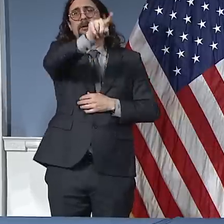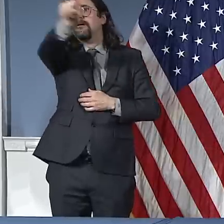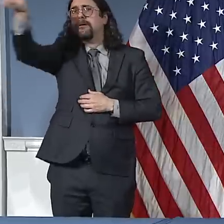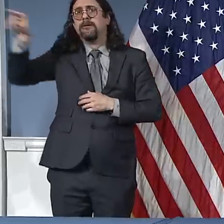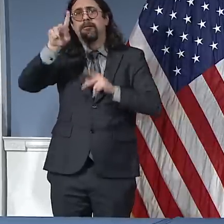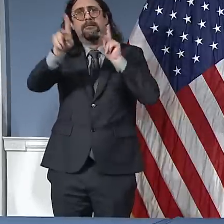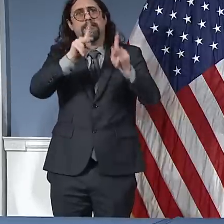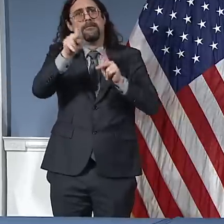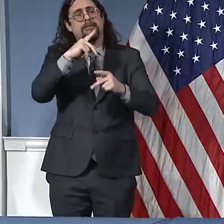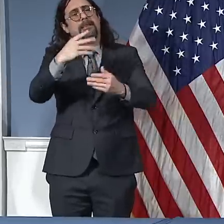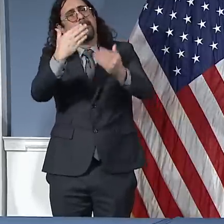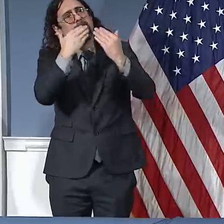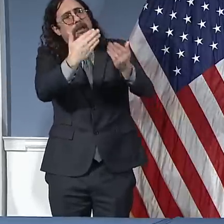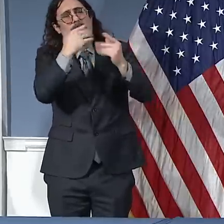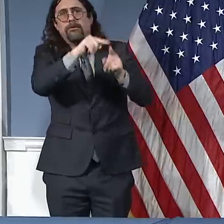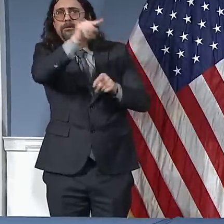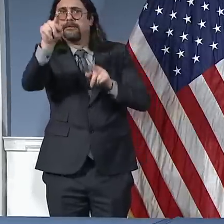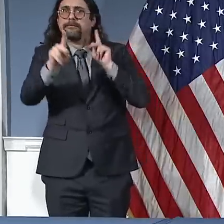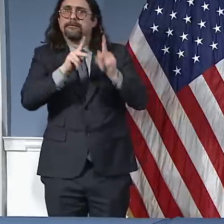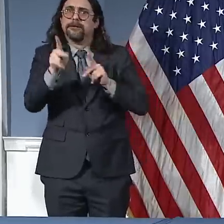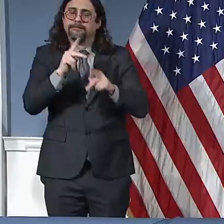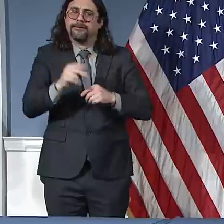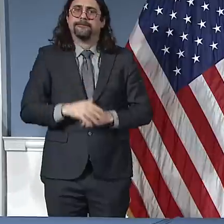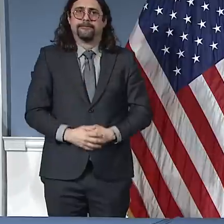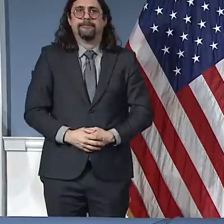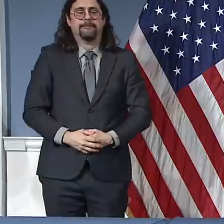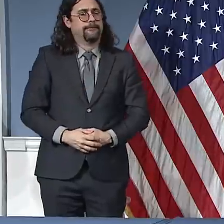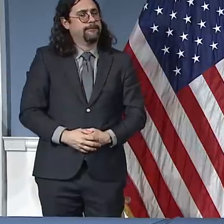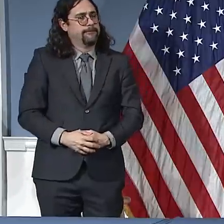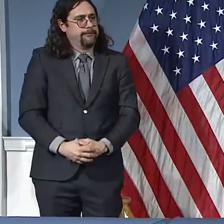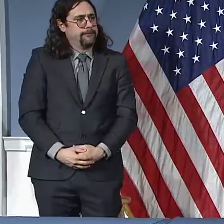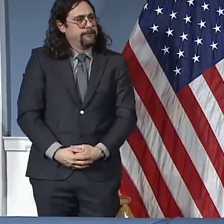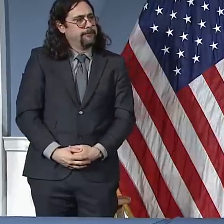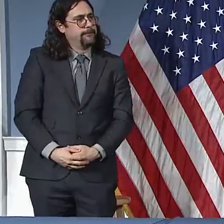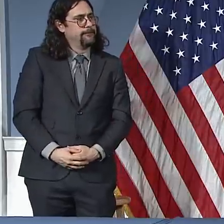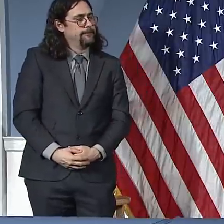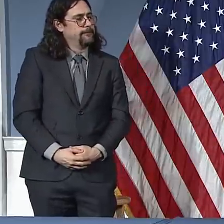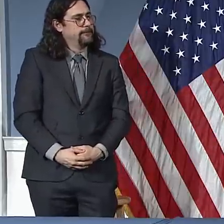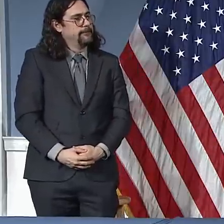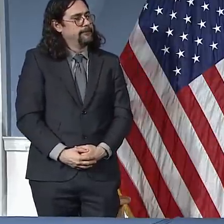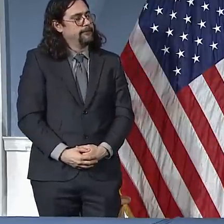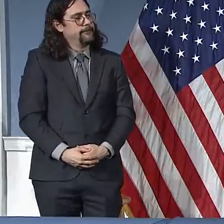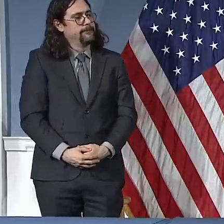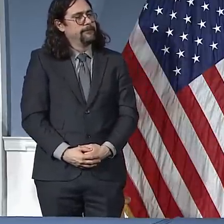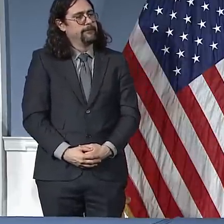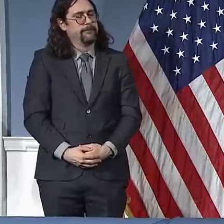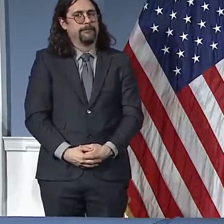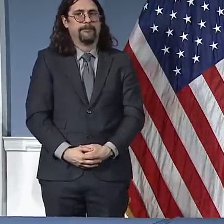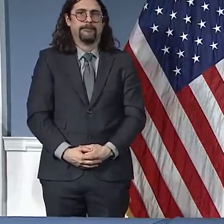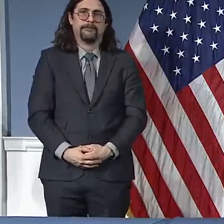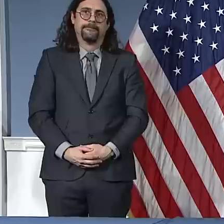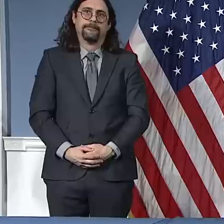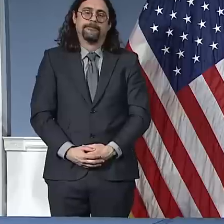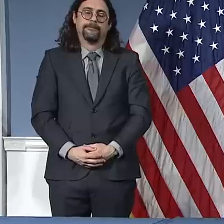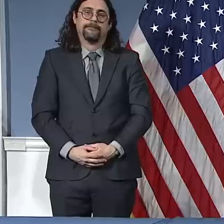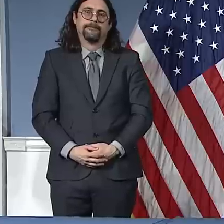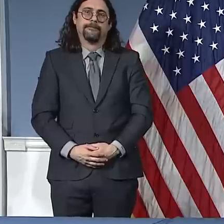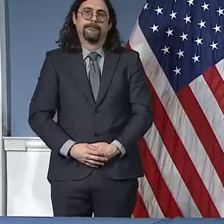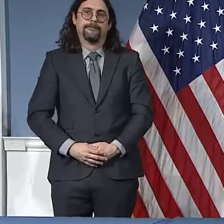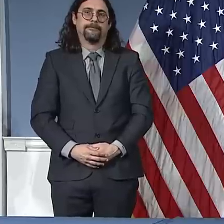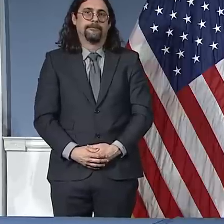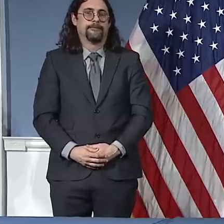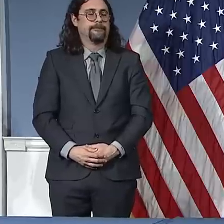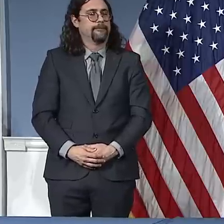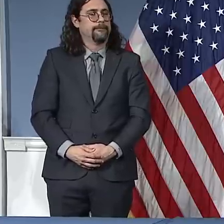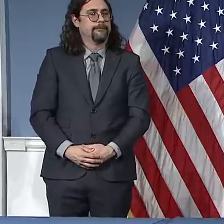So what I am seeing again is despite the intensity of this crisis, despite the growth of this crisis,